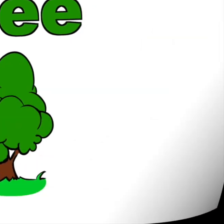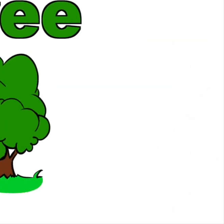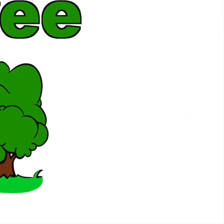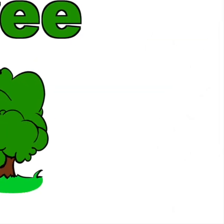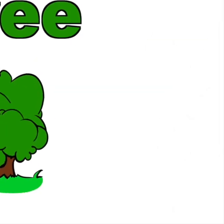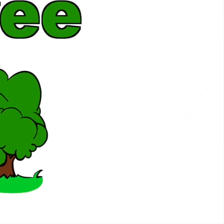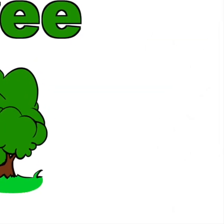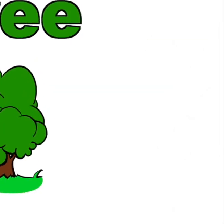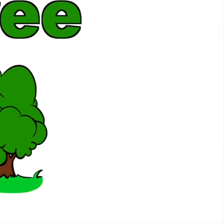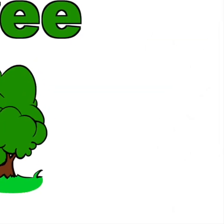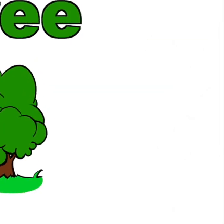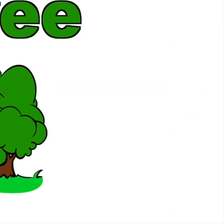Tree